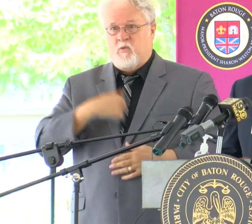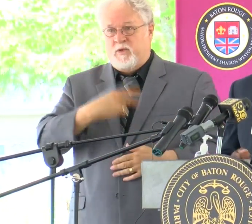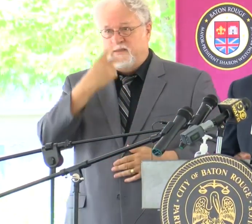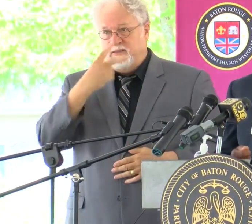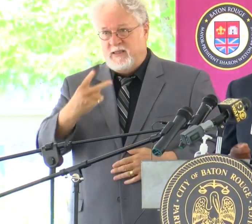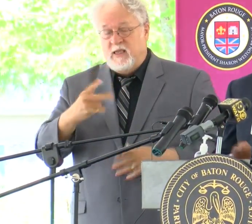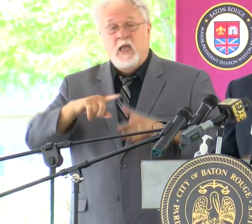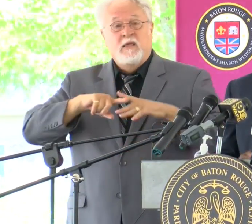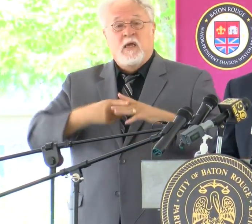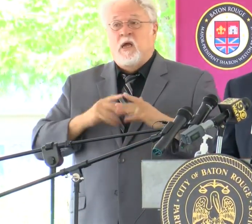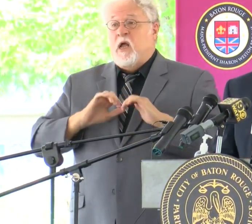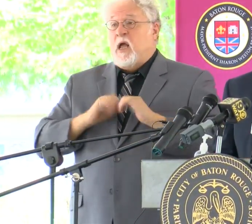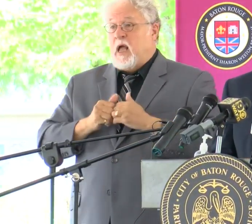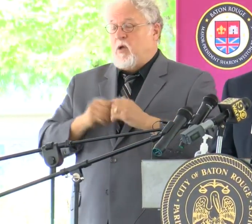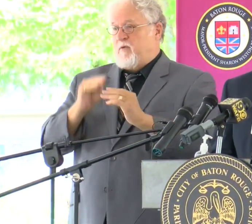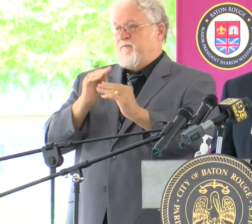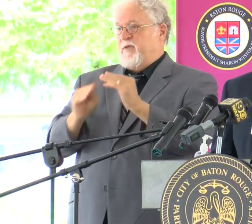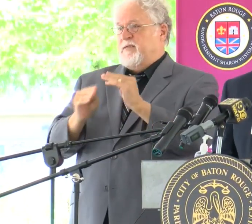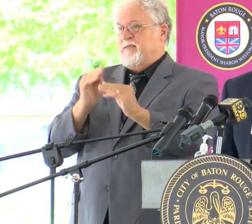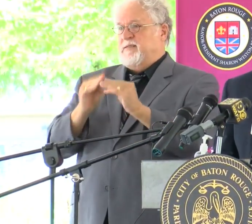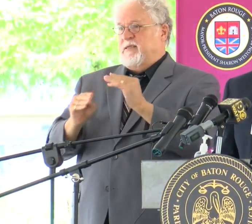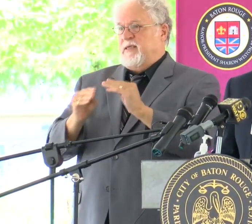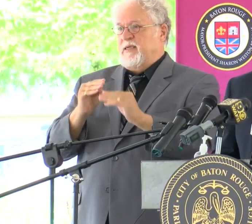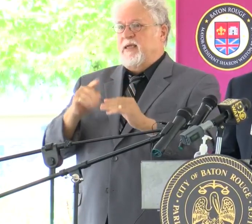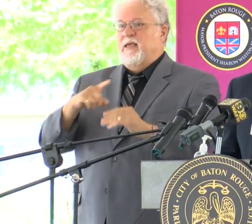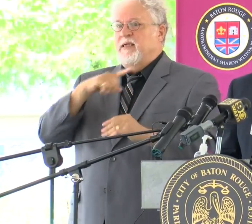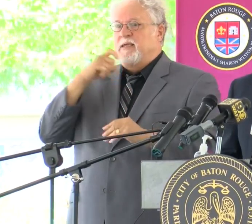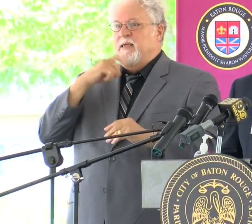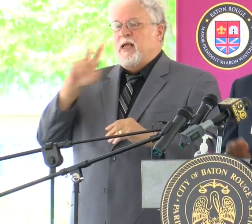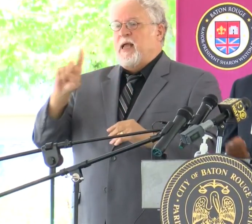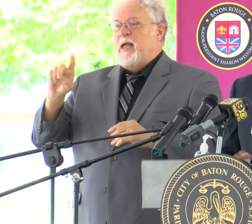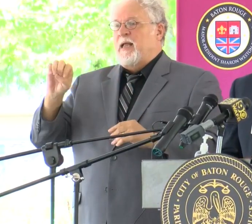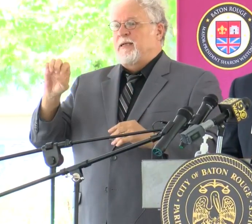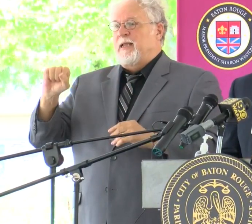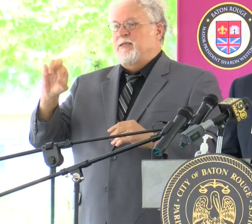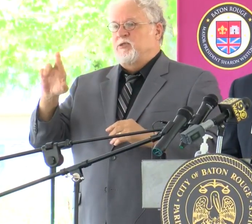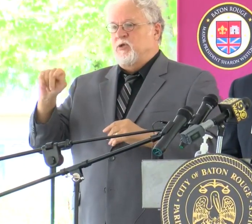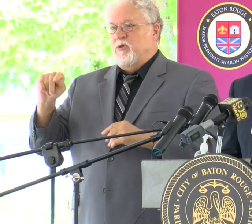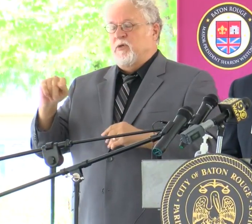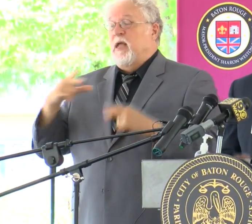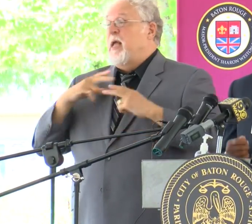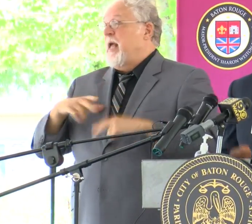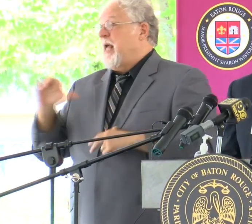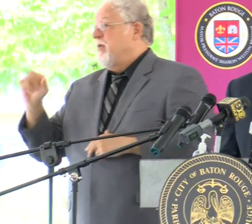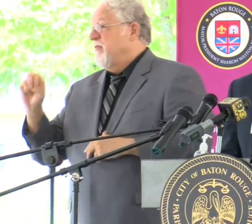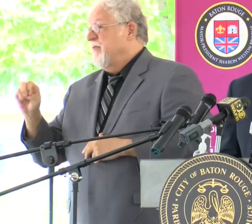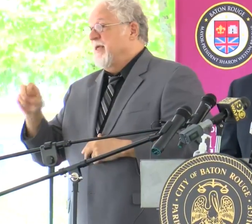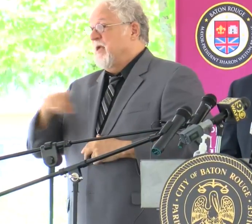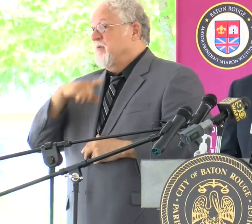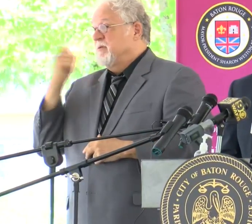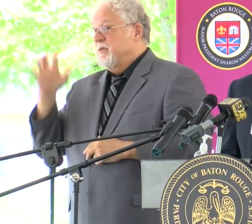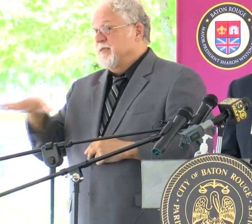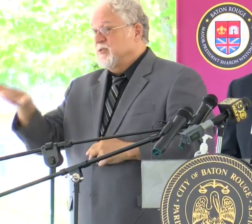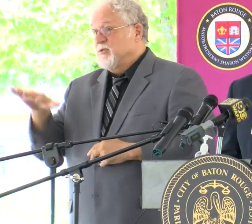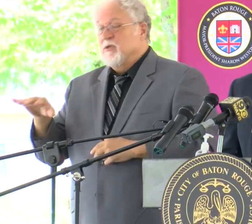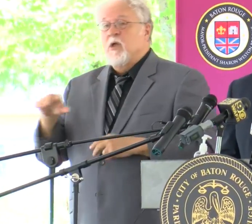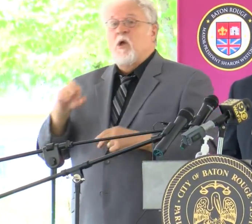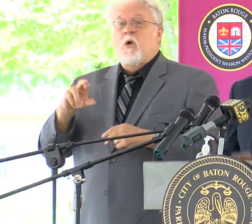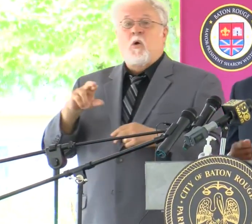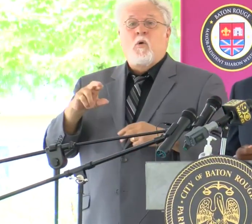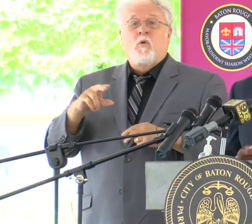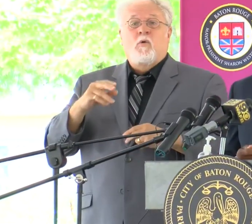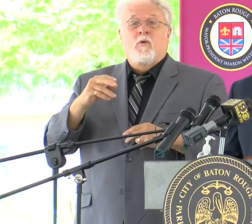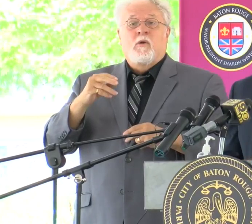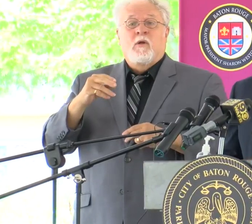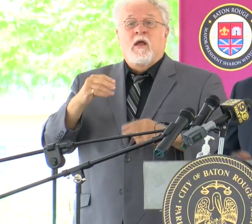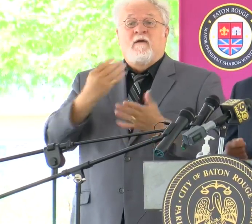And it starts by fixing deserts. So whether it's a health care desert that we are addressing today, whether